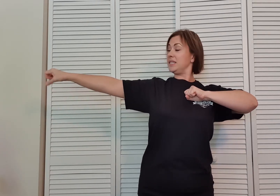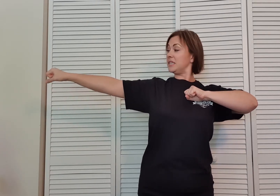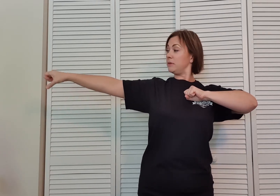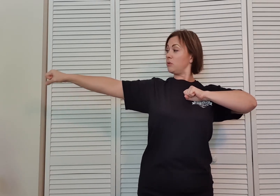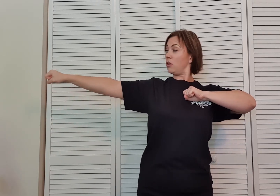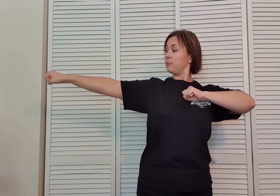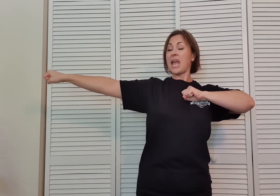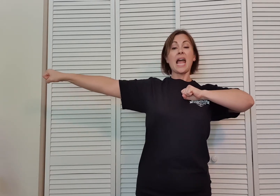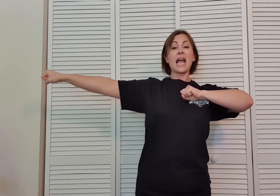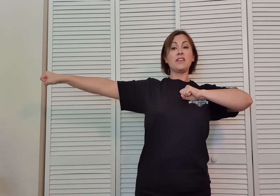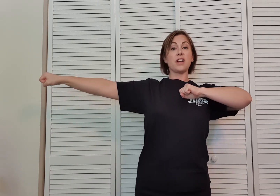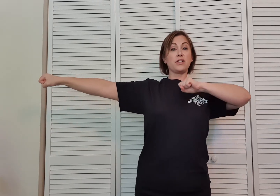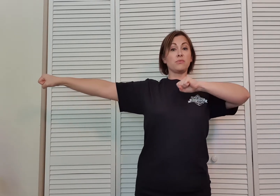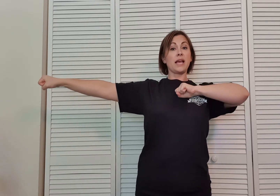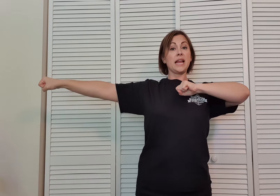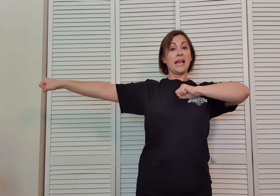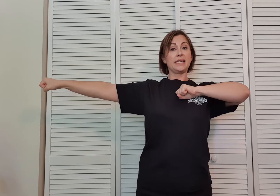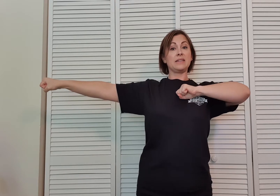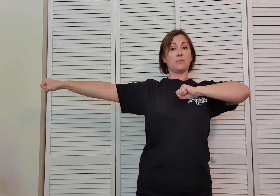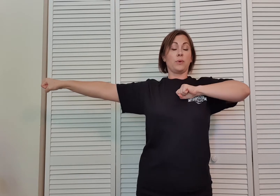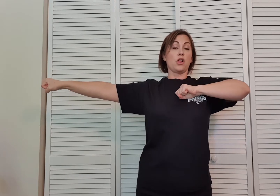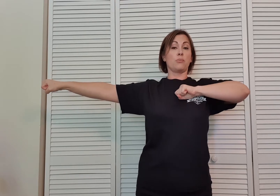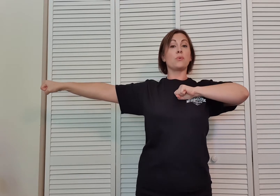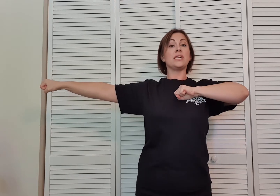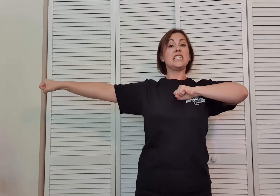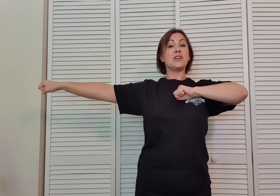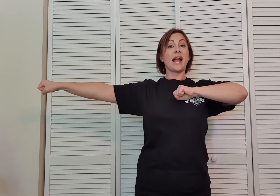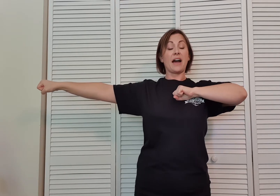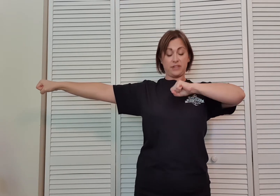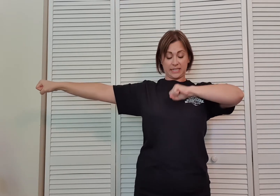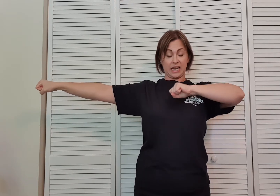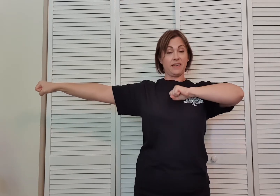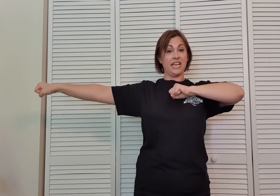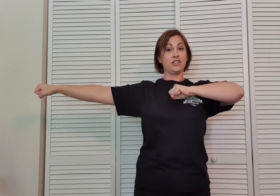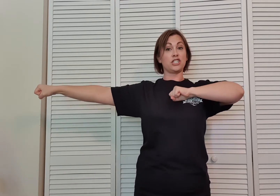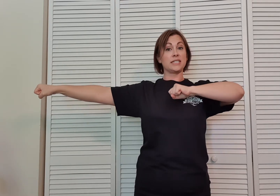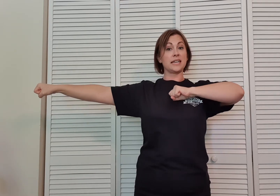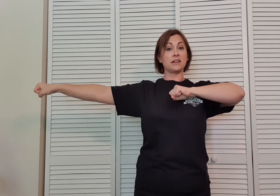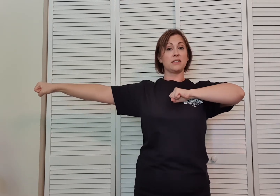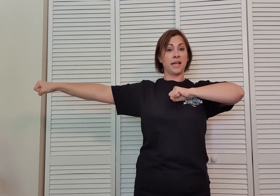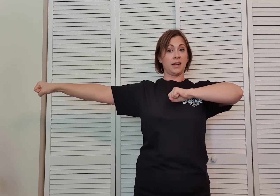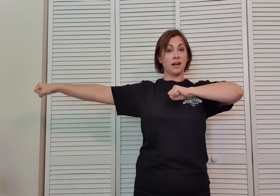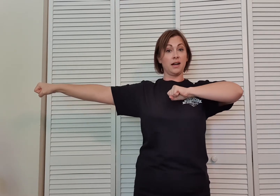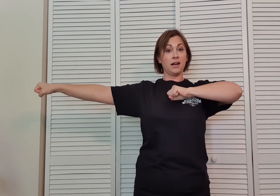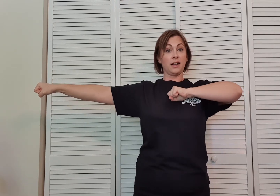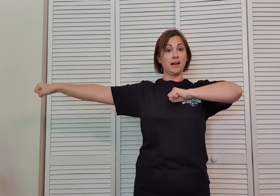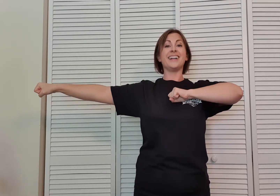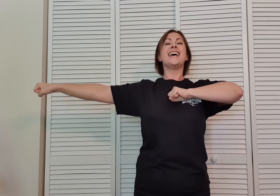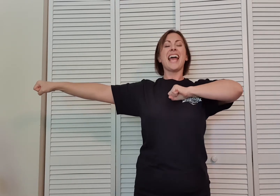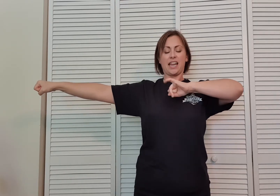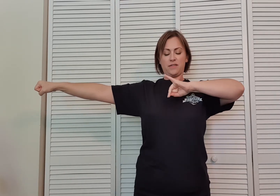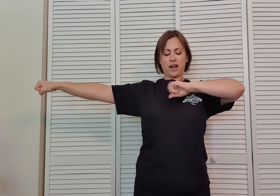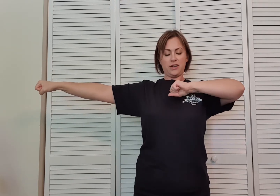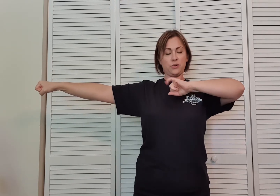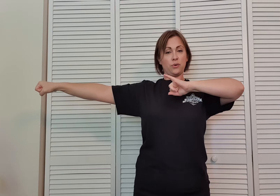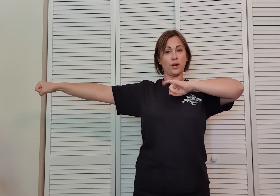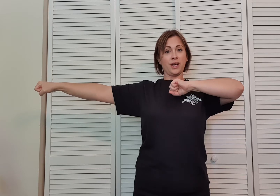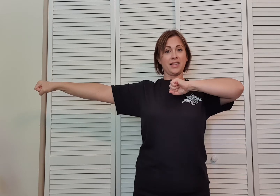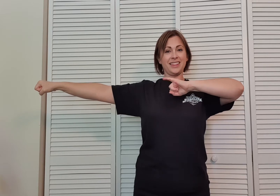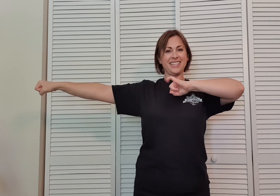cinnamon roll. And you've got your right hand in what we call a broken T or a half T. It's kind of hitting your chest like Tarzan. And you've got your little